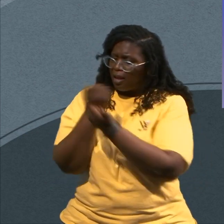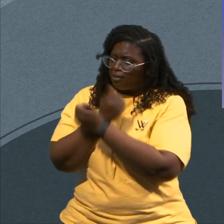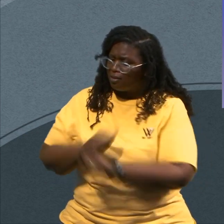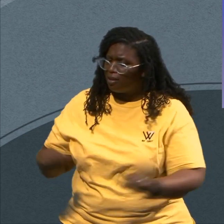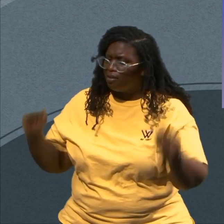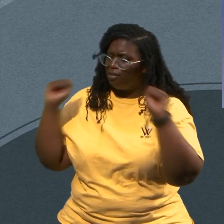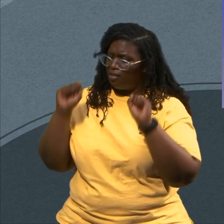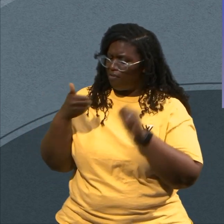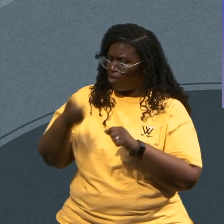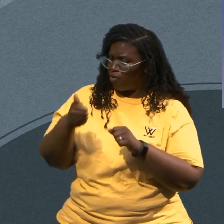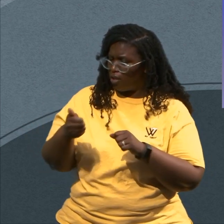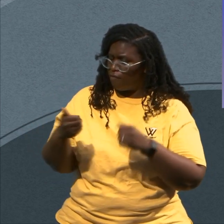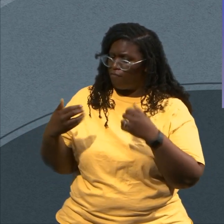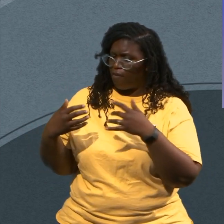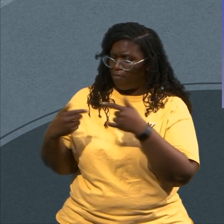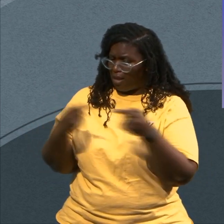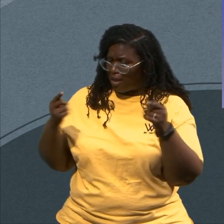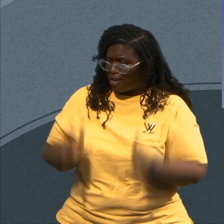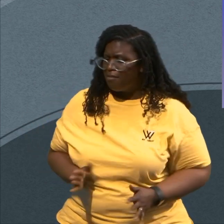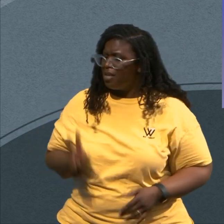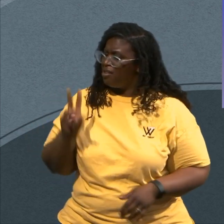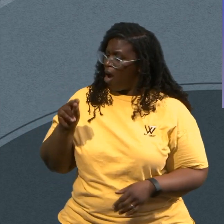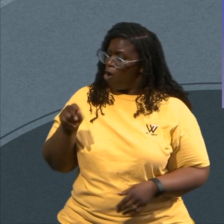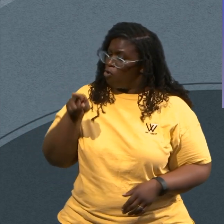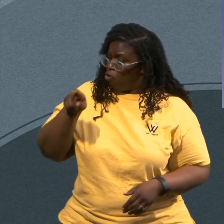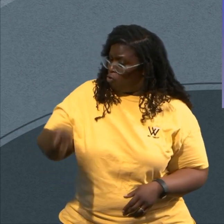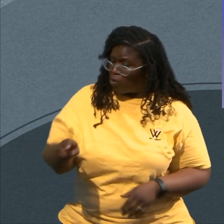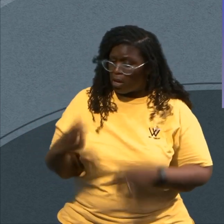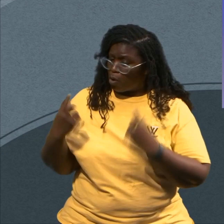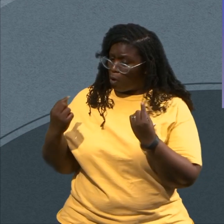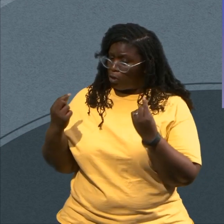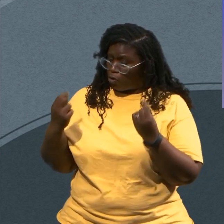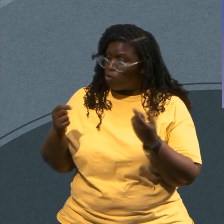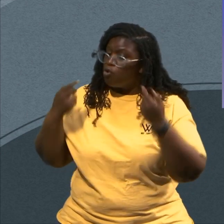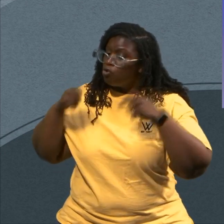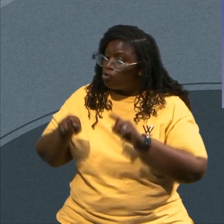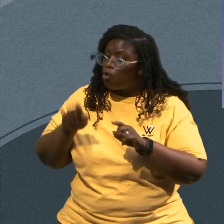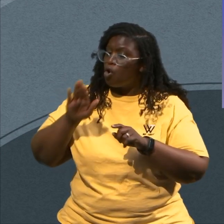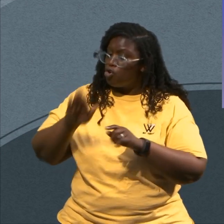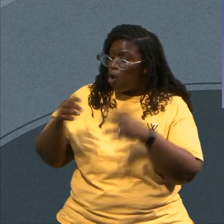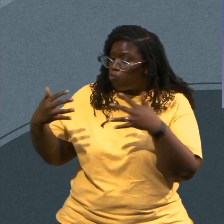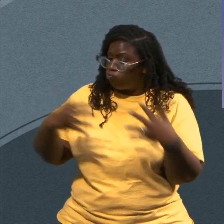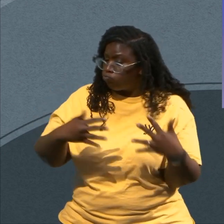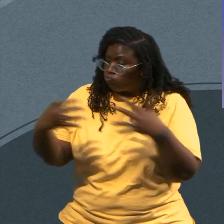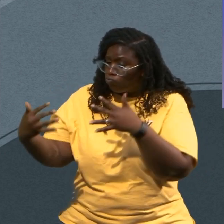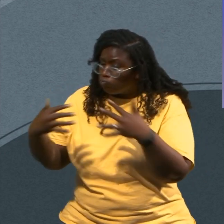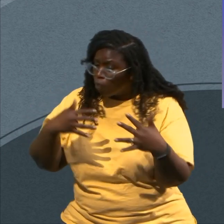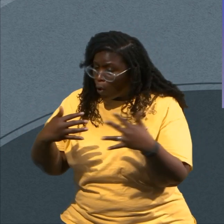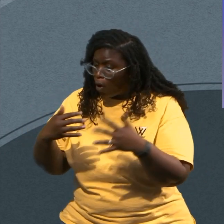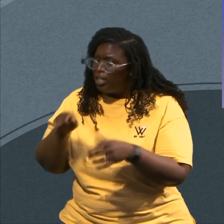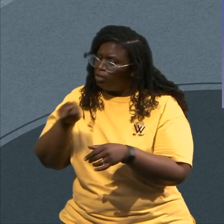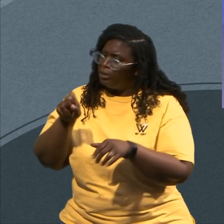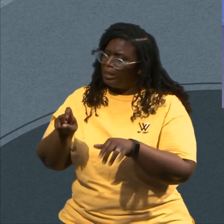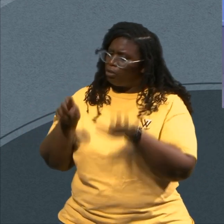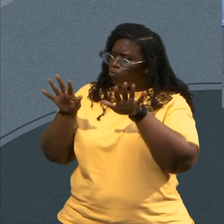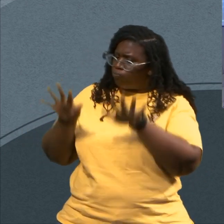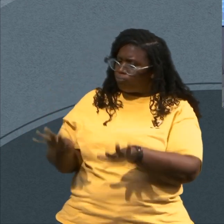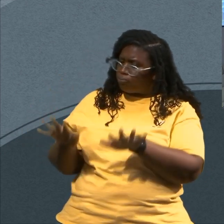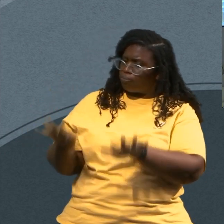The Assyrian Enemy Let Me Tell You What You Need To Do In The Mist Of Your Battle Hezekiah Be Still In The Mist Of Your Battle